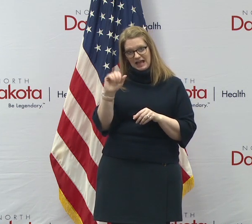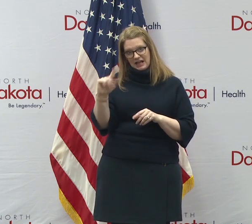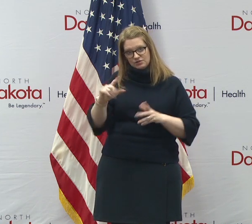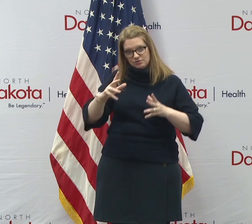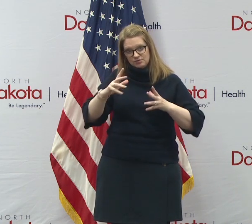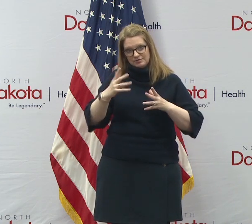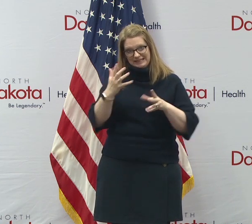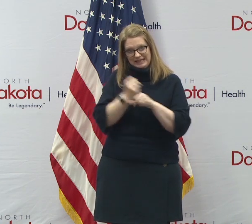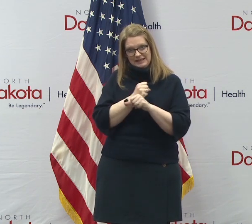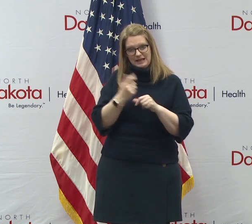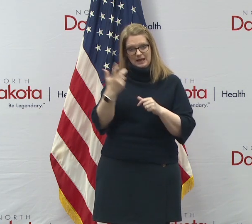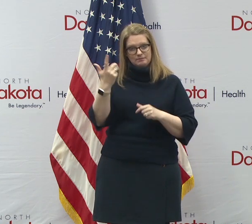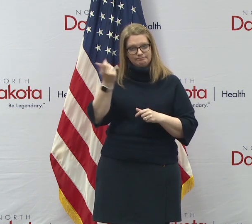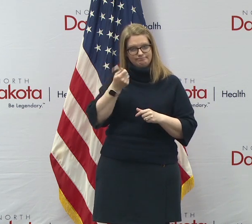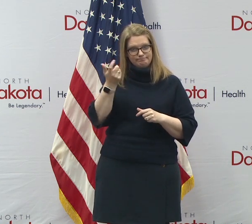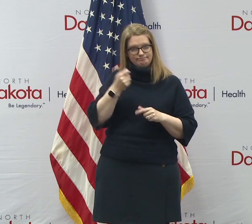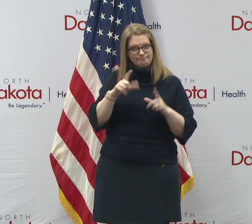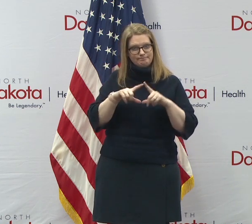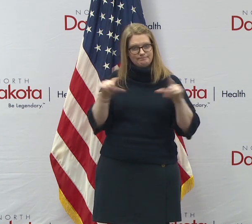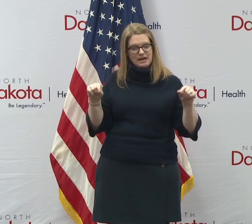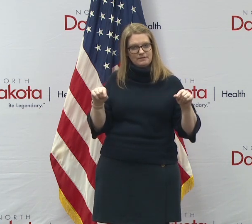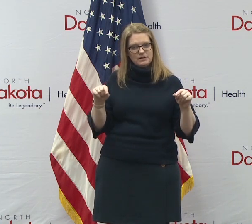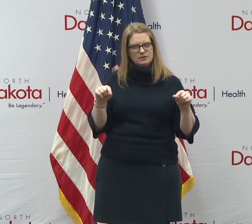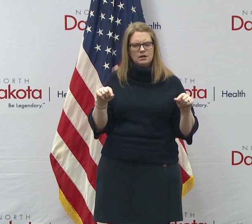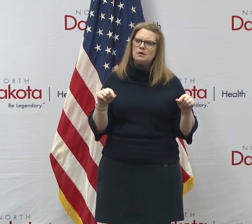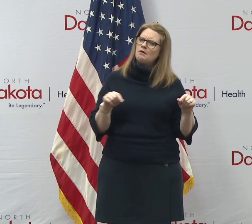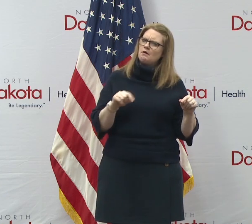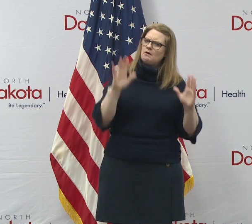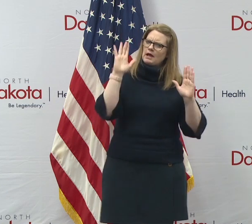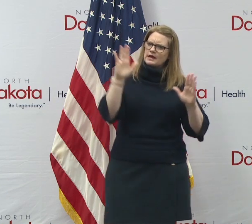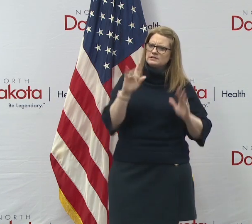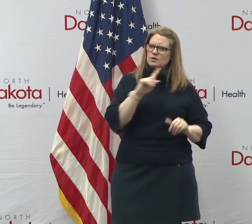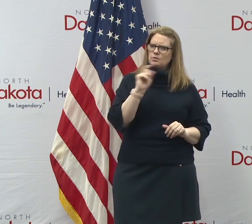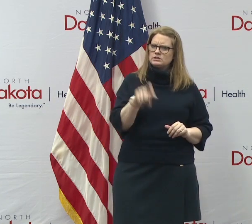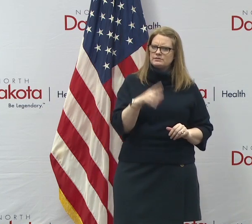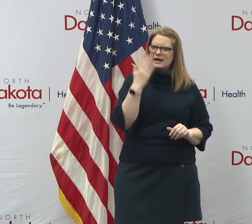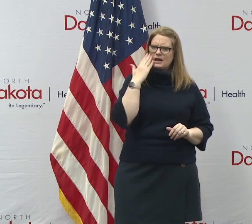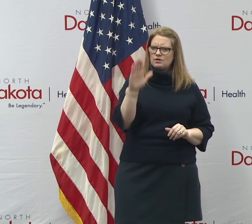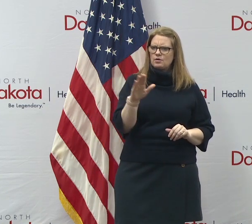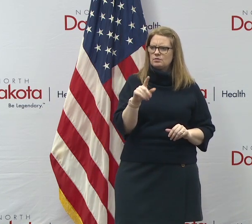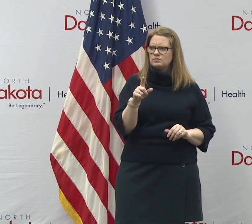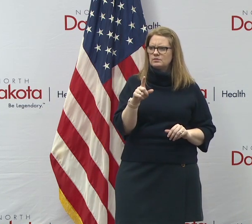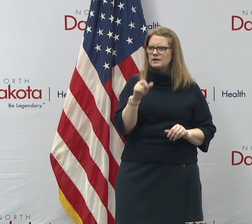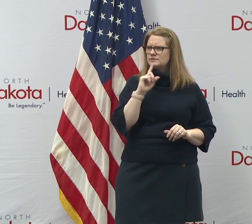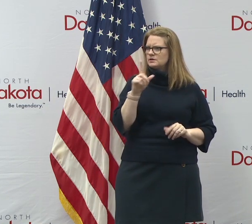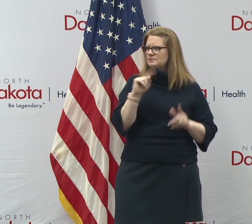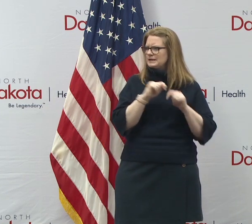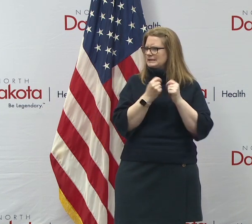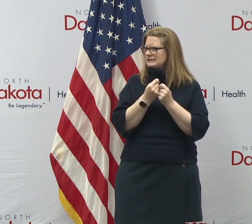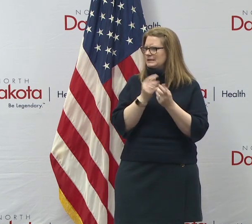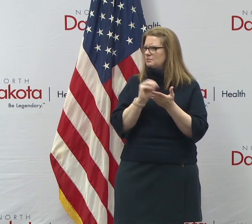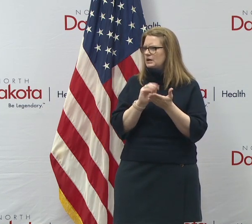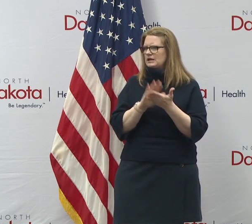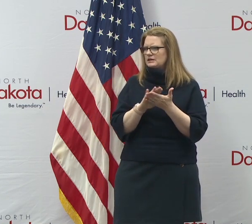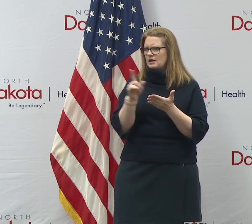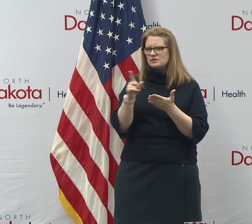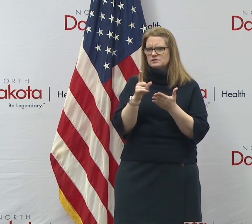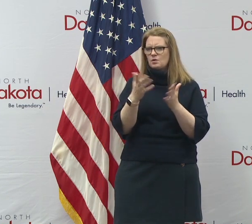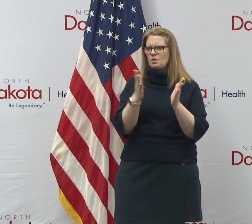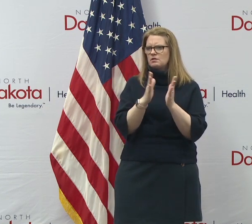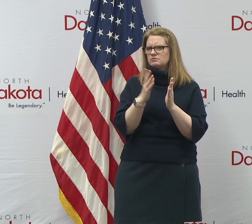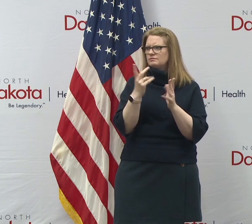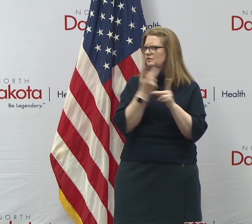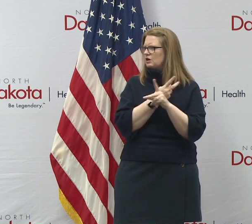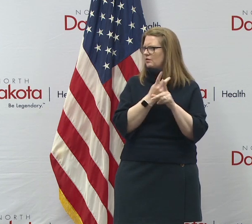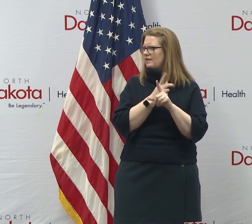All right. That's a excellent question that I don't know the answer to, but we'll get back to you on that one. I'm sure I see my team writing it down right now, but thank you for